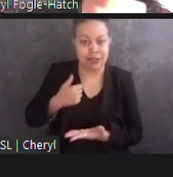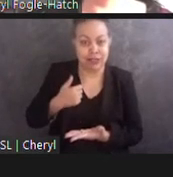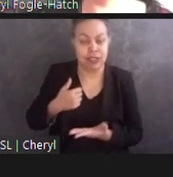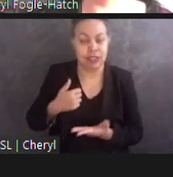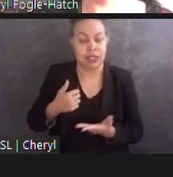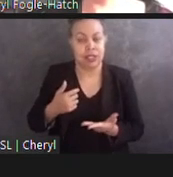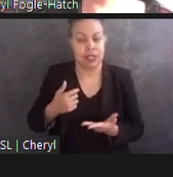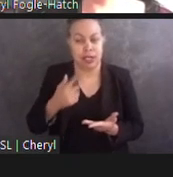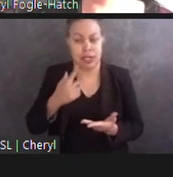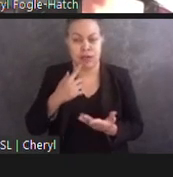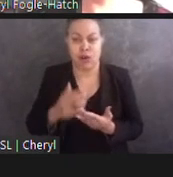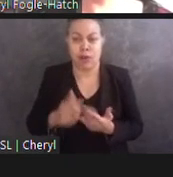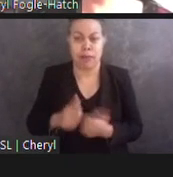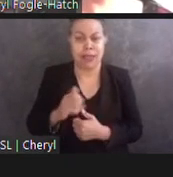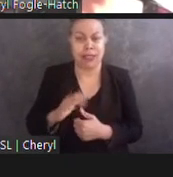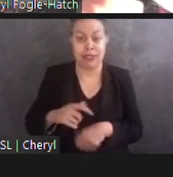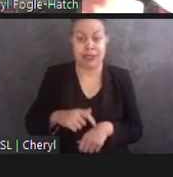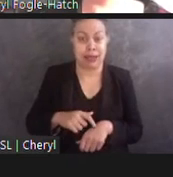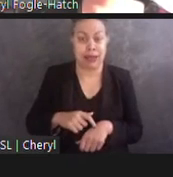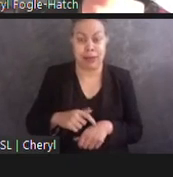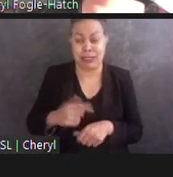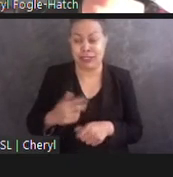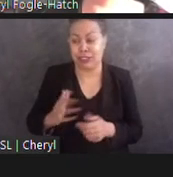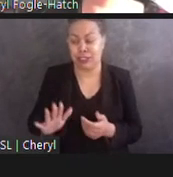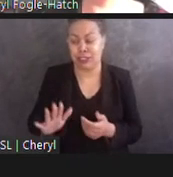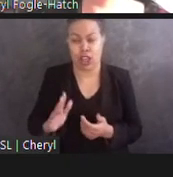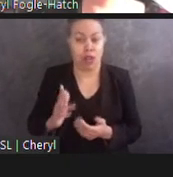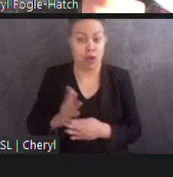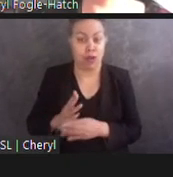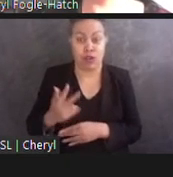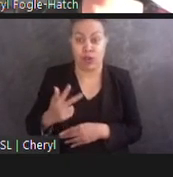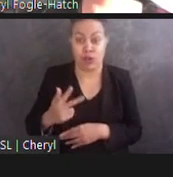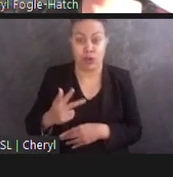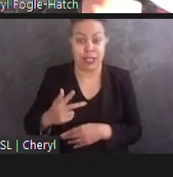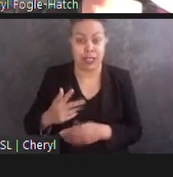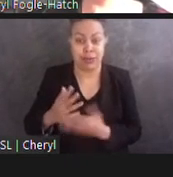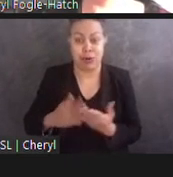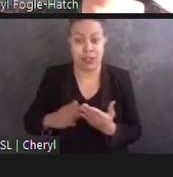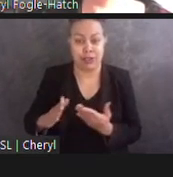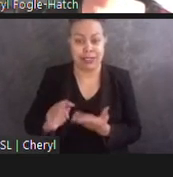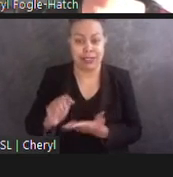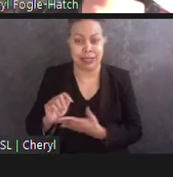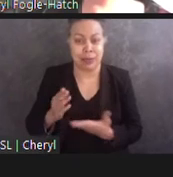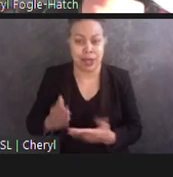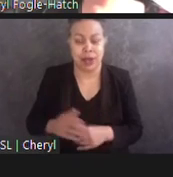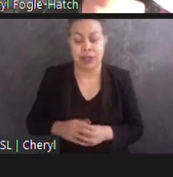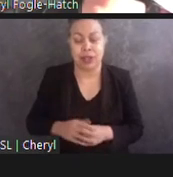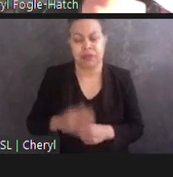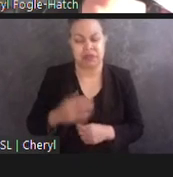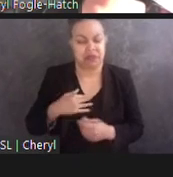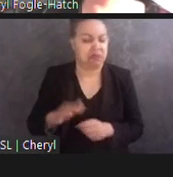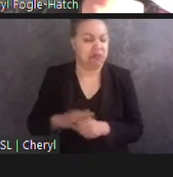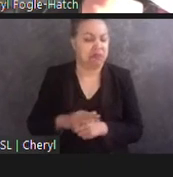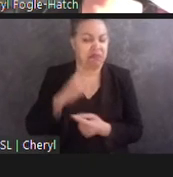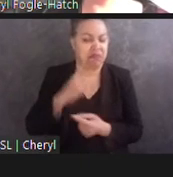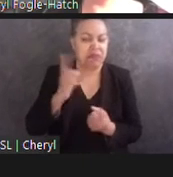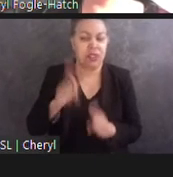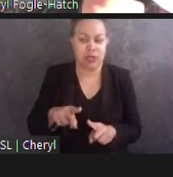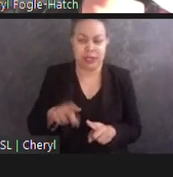his three plus terms. I immediately agreed to do that because I felt that it was very